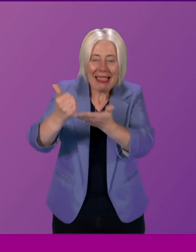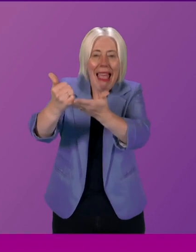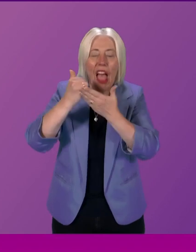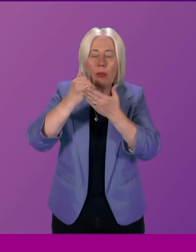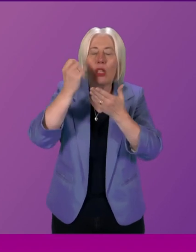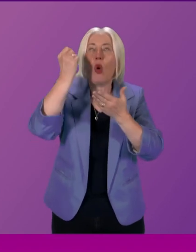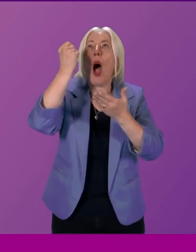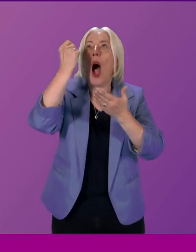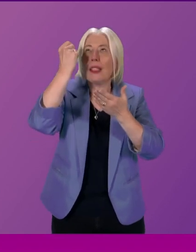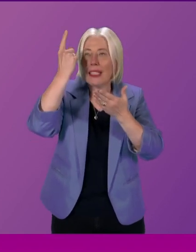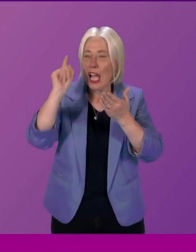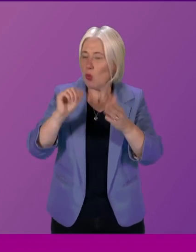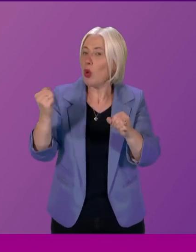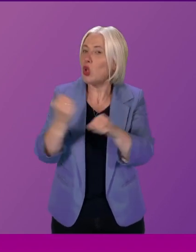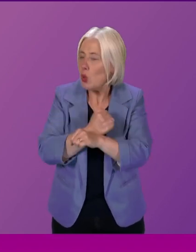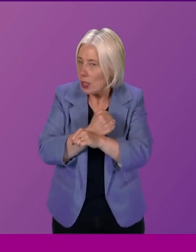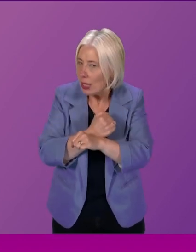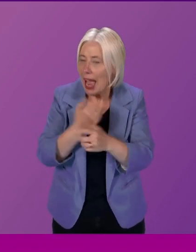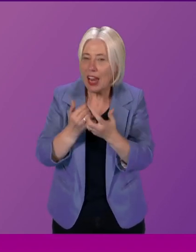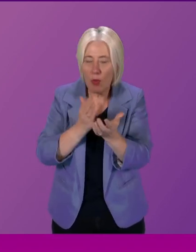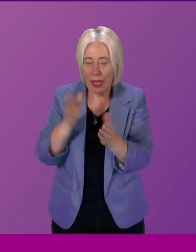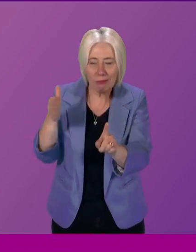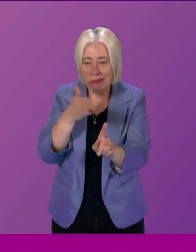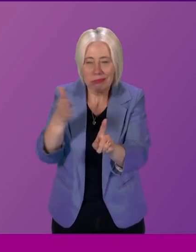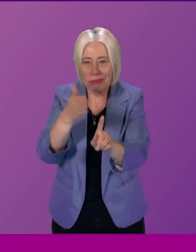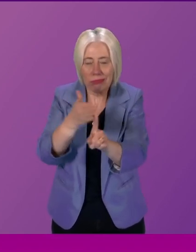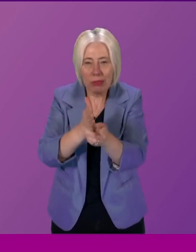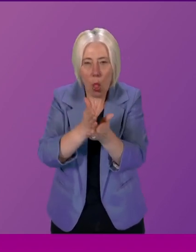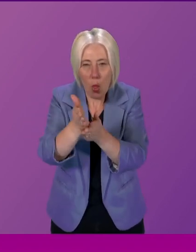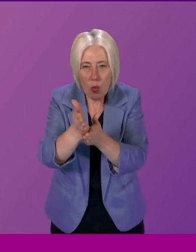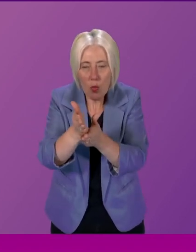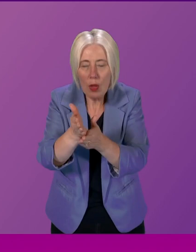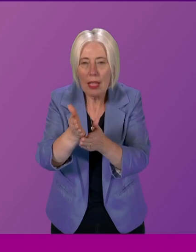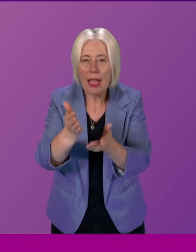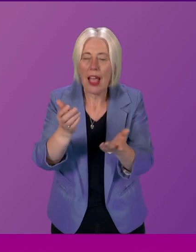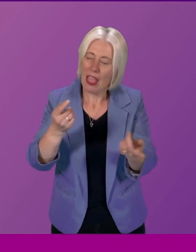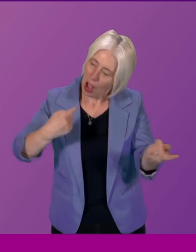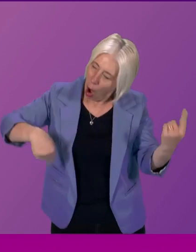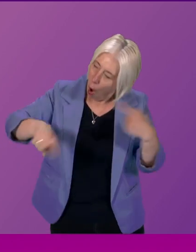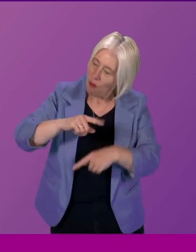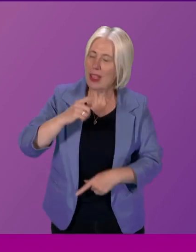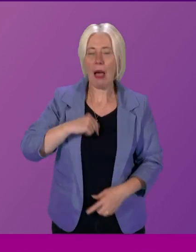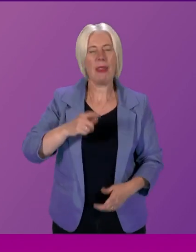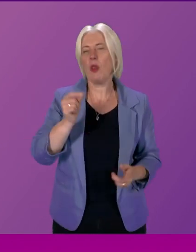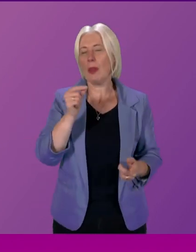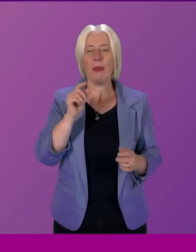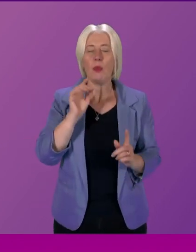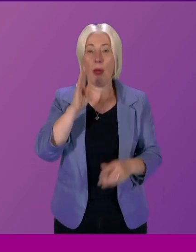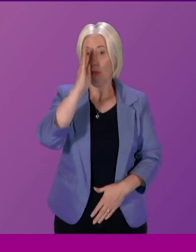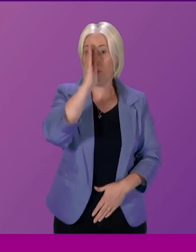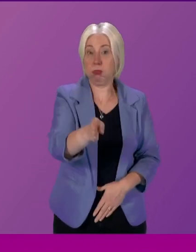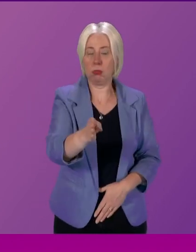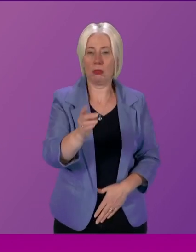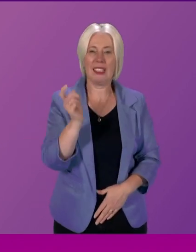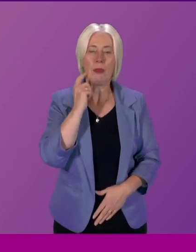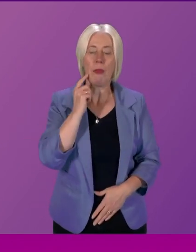and a way through them I think we can all be inclined to being a bit binary and simple you're either for